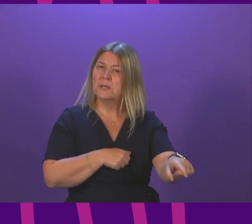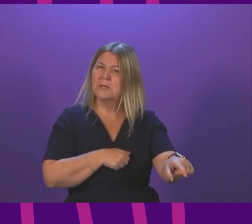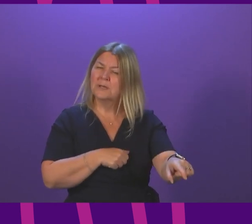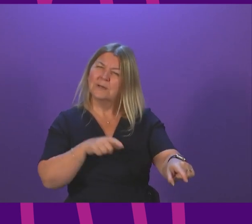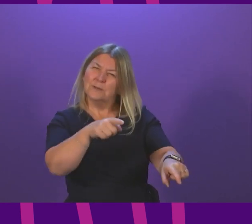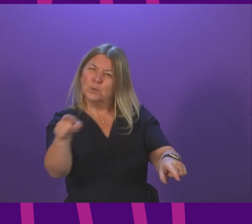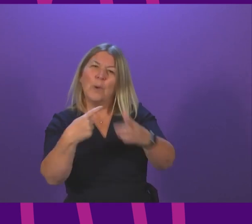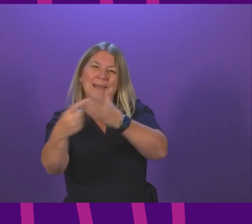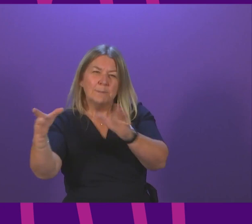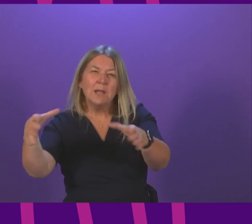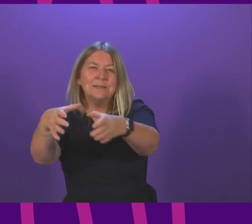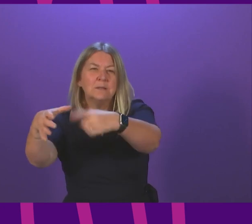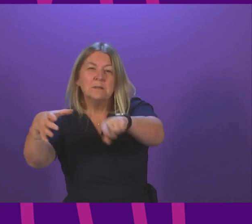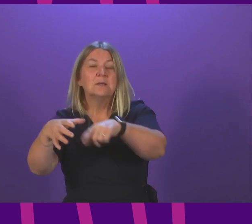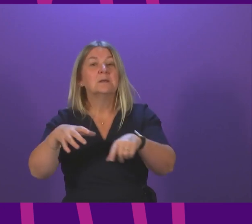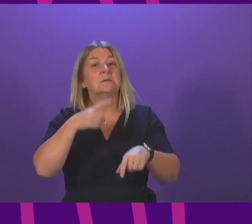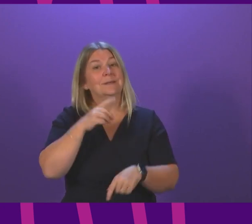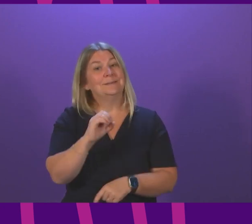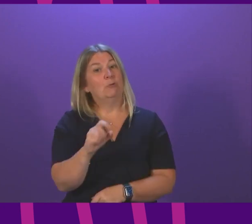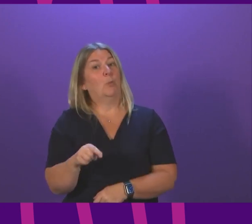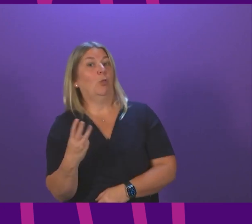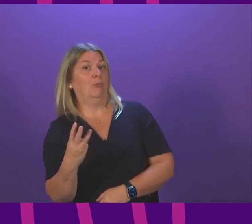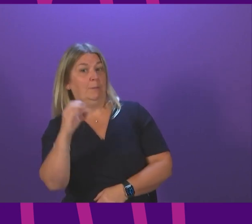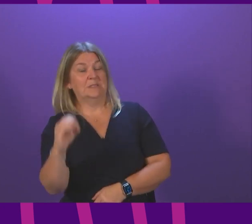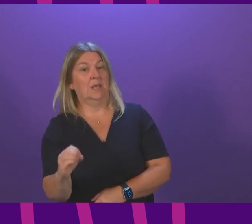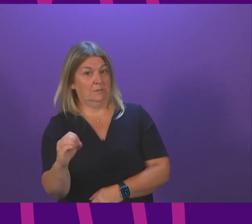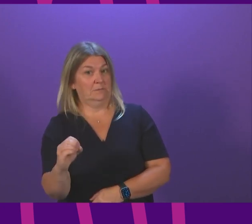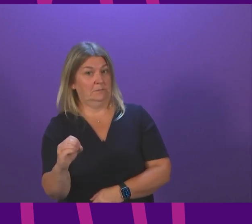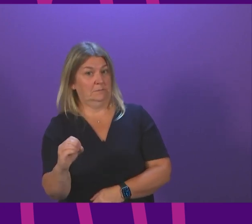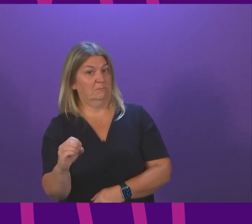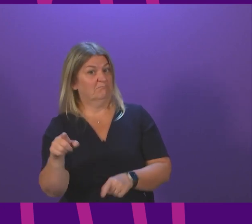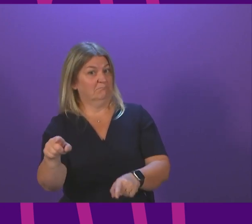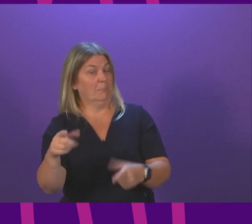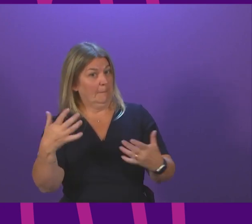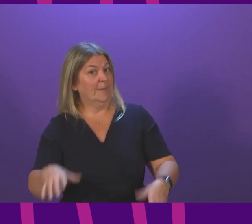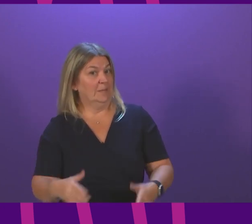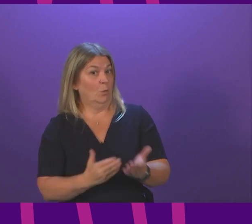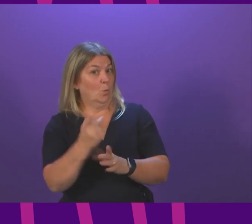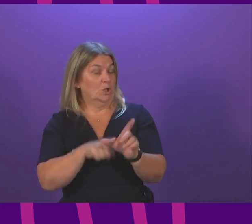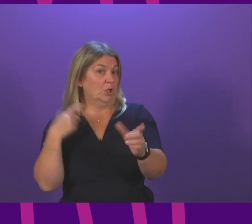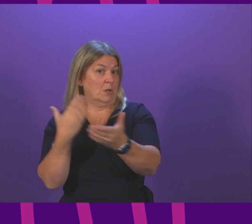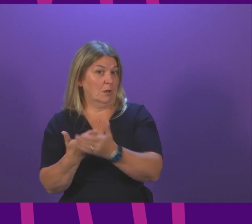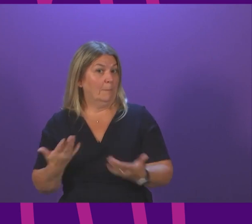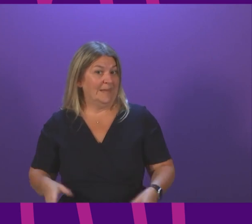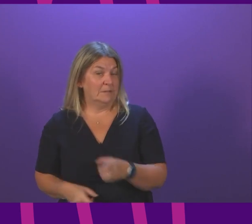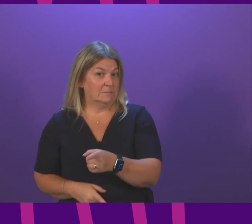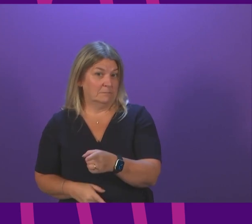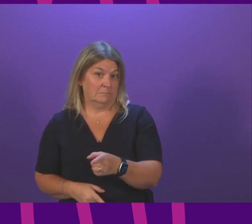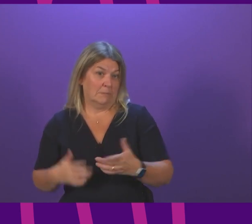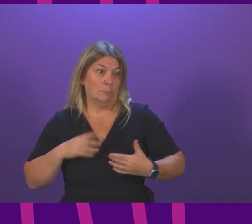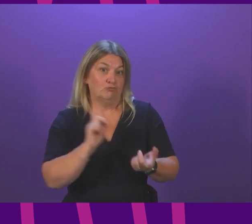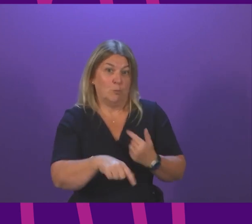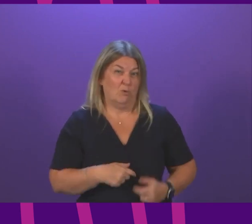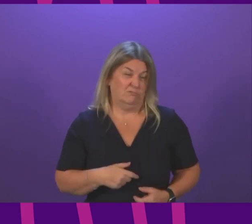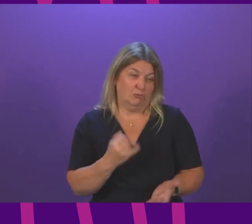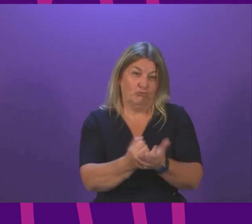approximately 0.3% of the planning permissions granted over the course of this year in Scotland that's my response